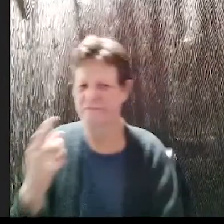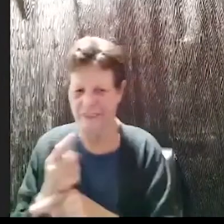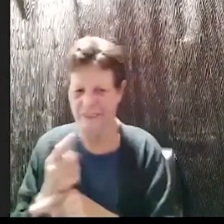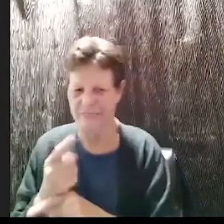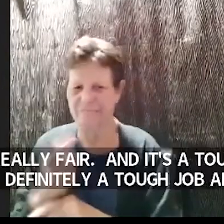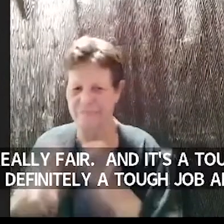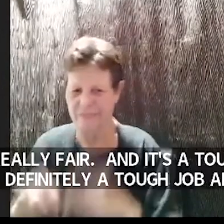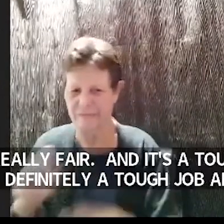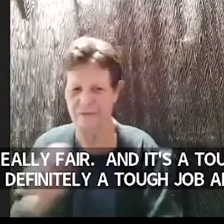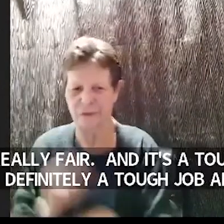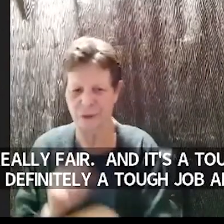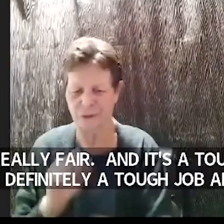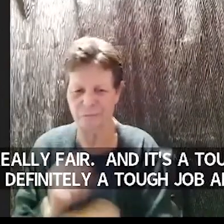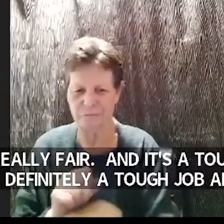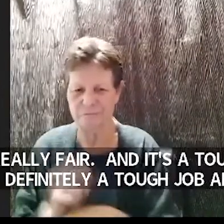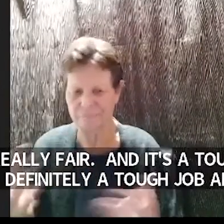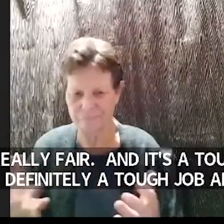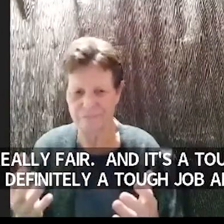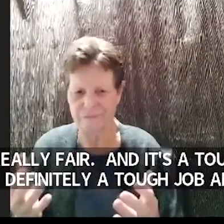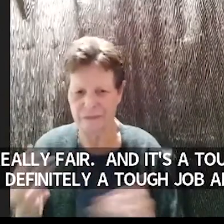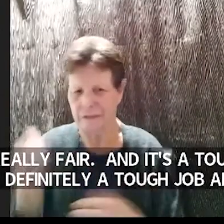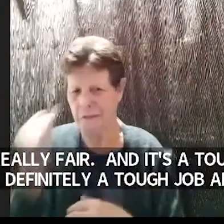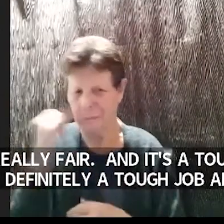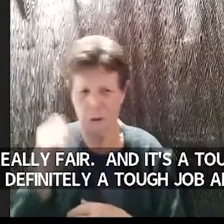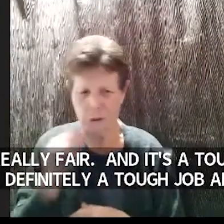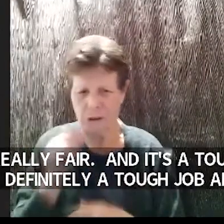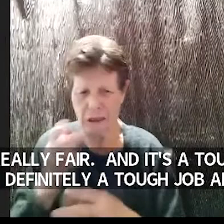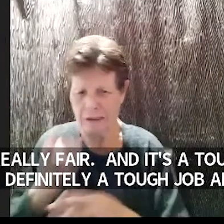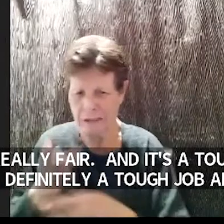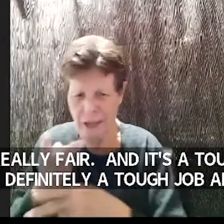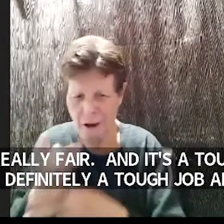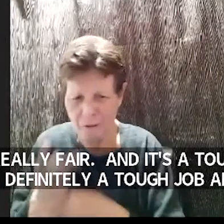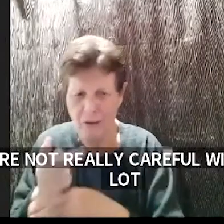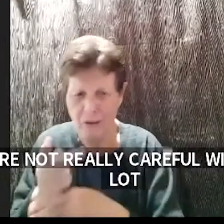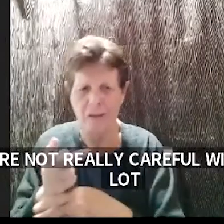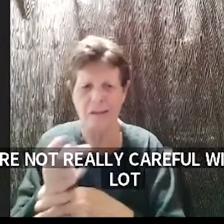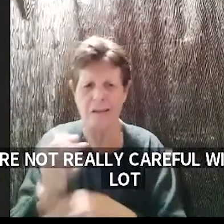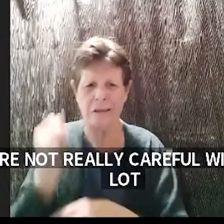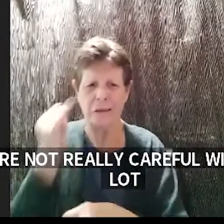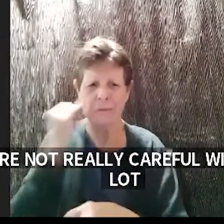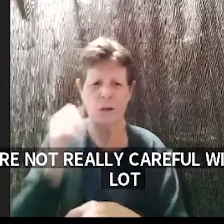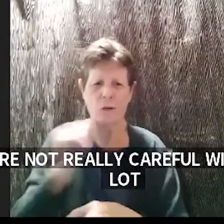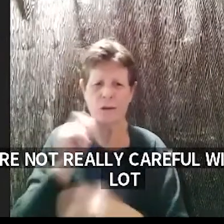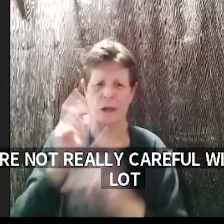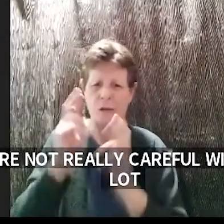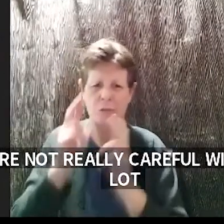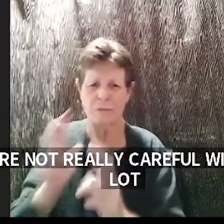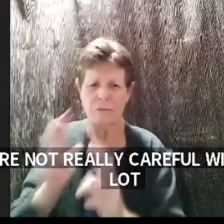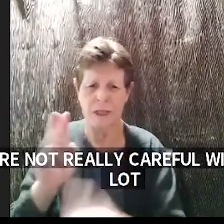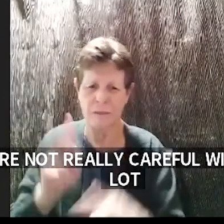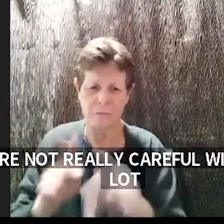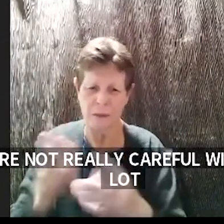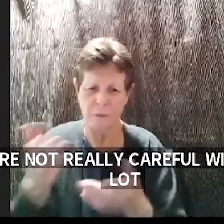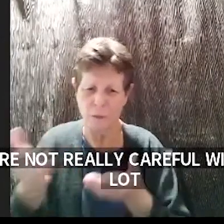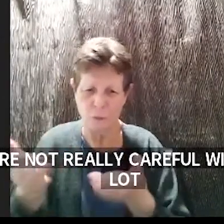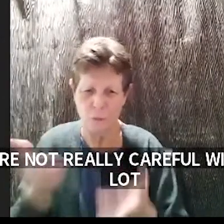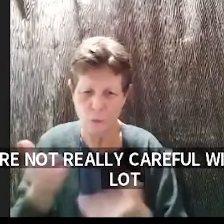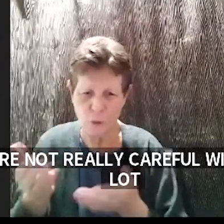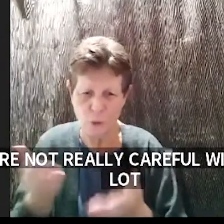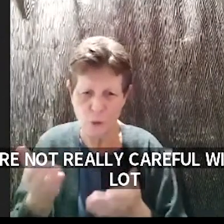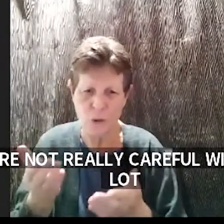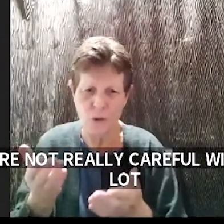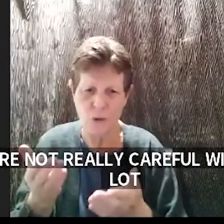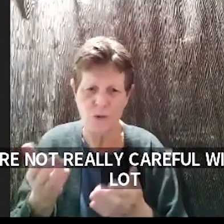not really careful with it um and have a lot of respect for the people that you're serving um and all of the people that you're serving